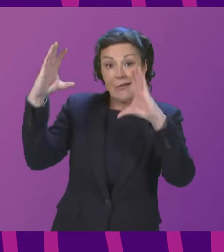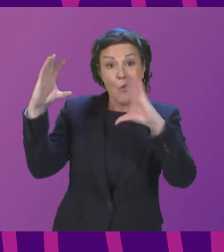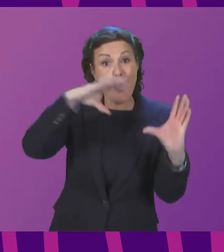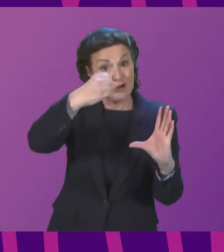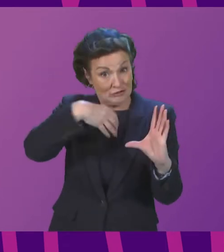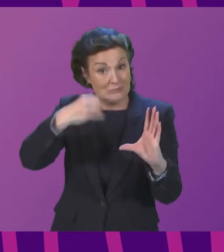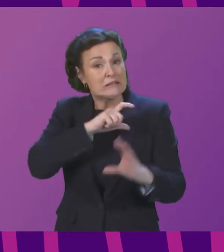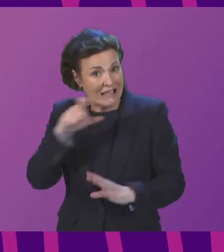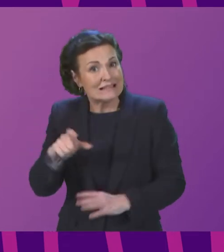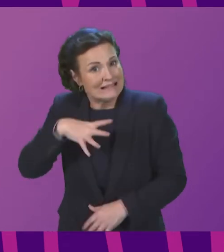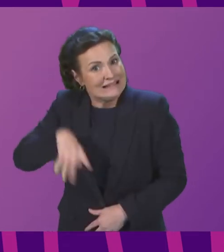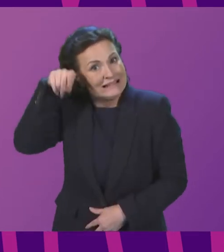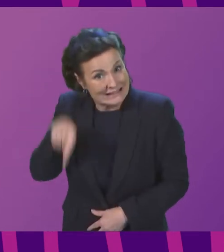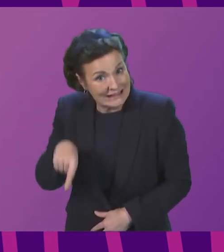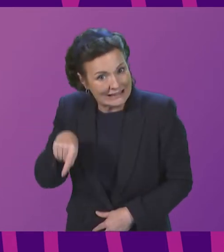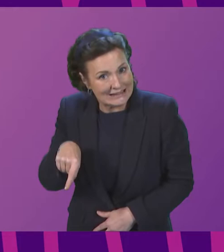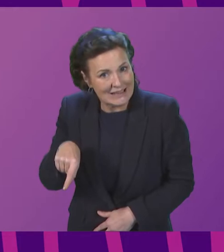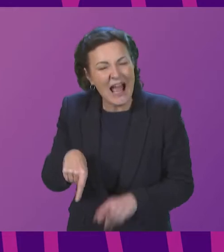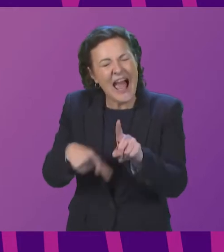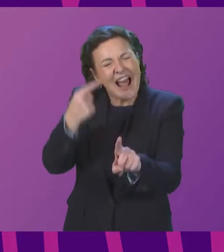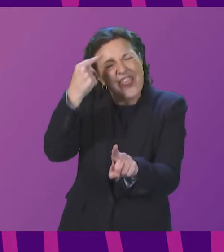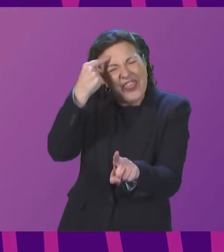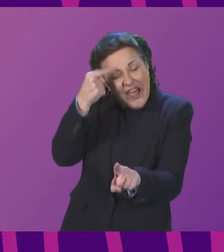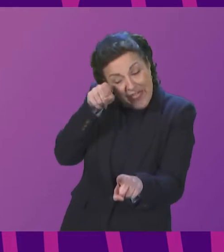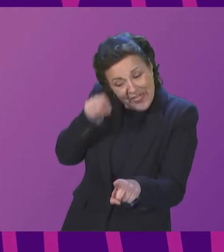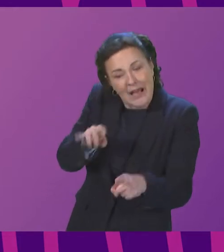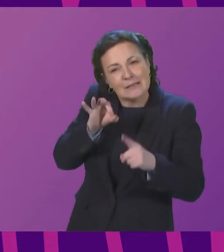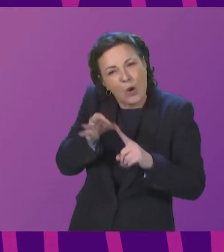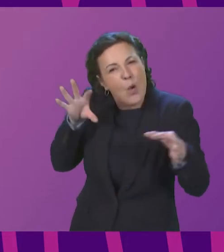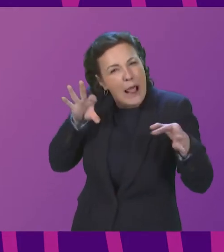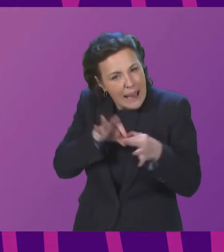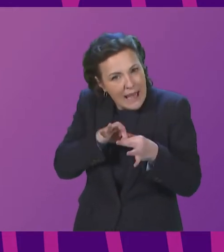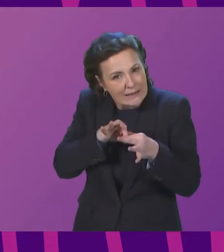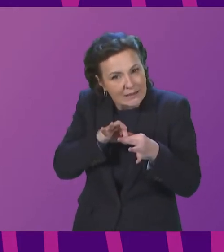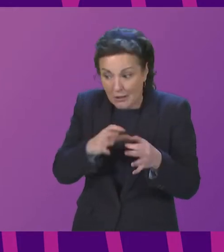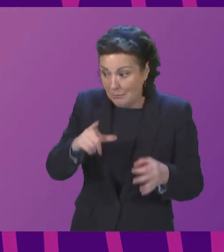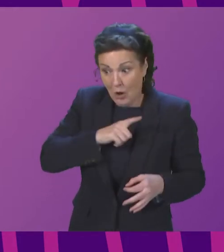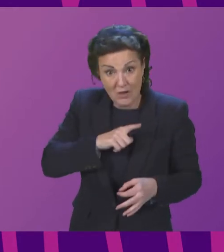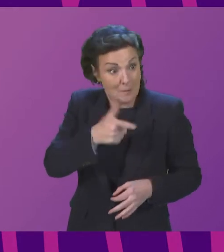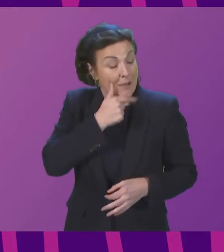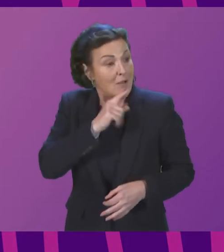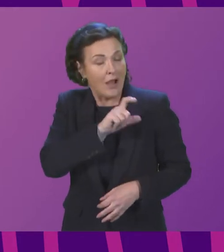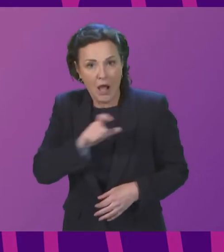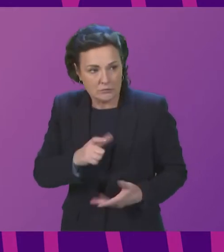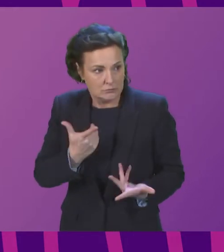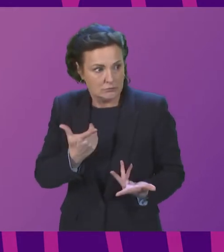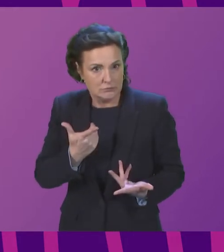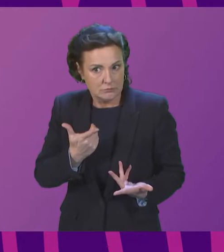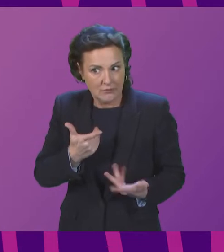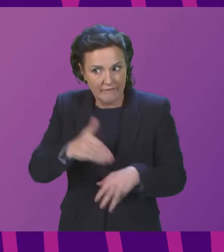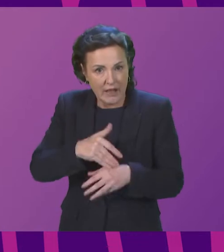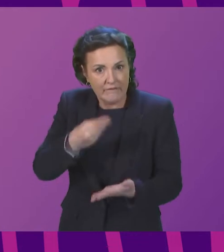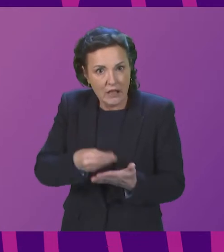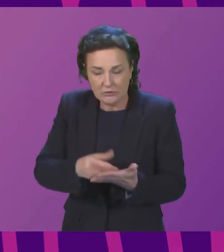swiftly. And it is that point that the financial impact of cancer hits families and hits them very, very